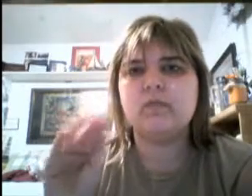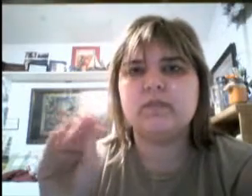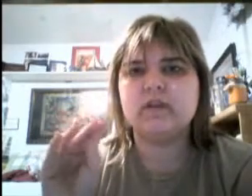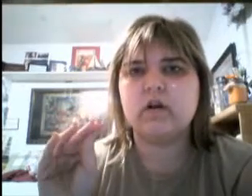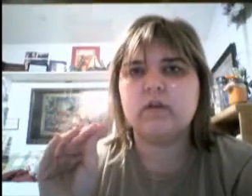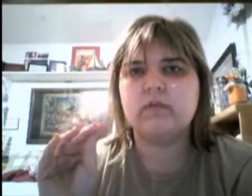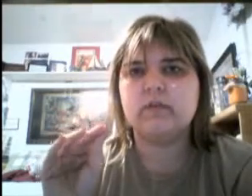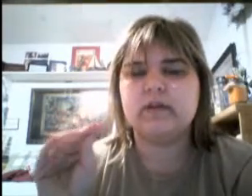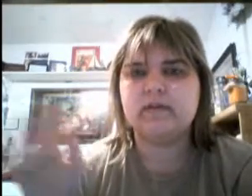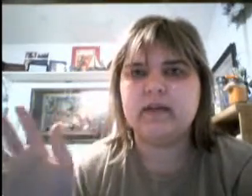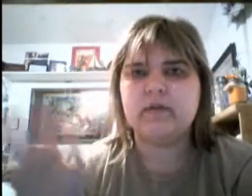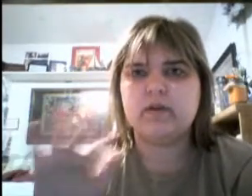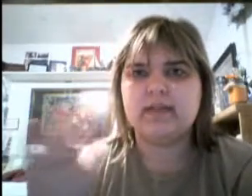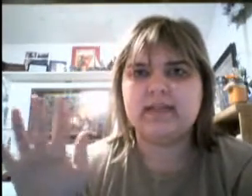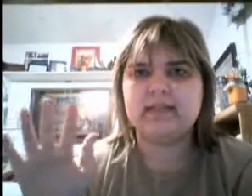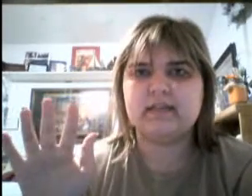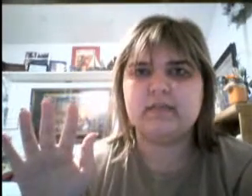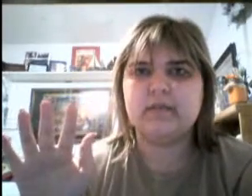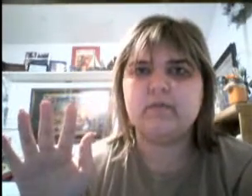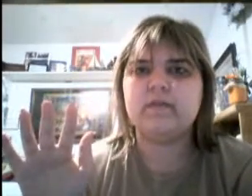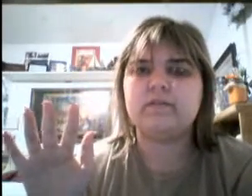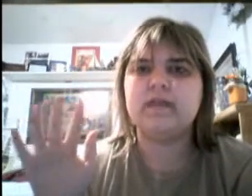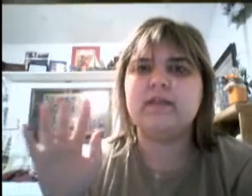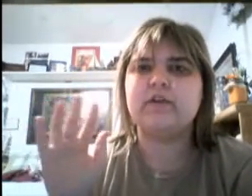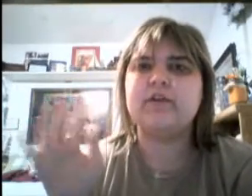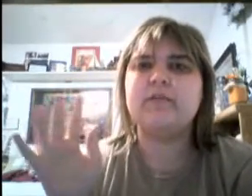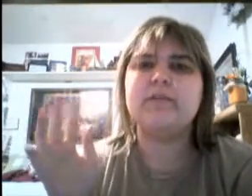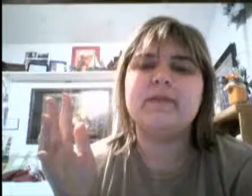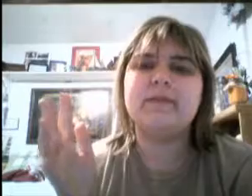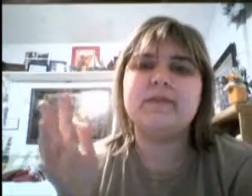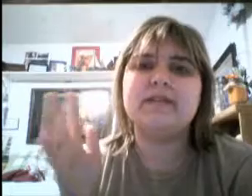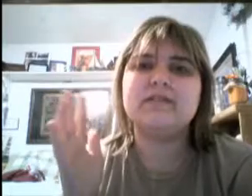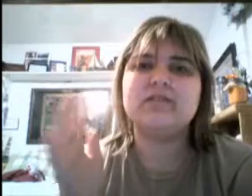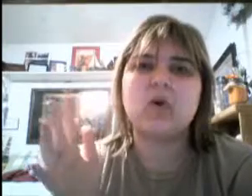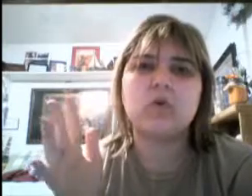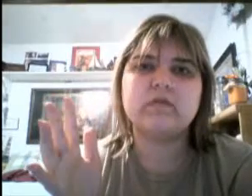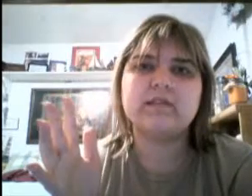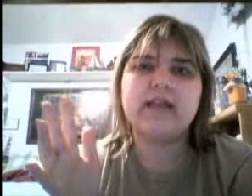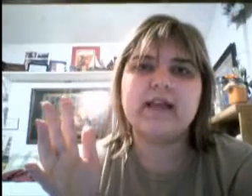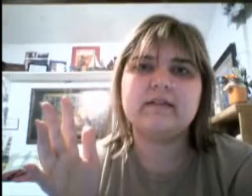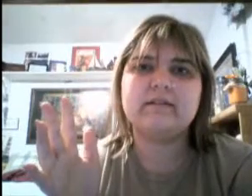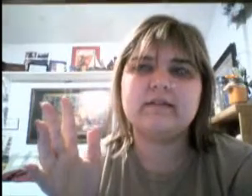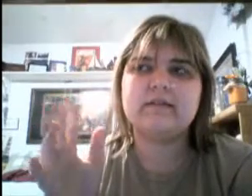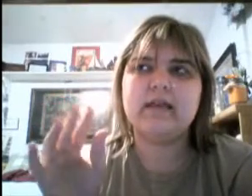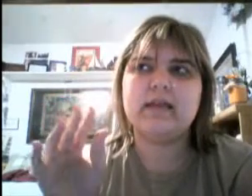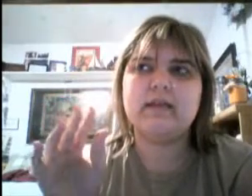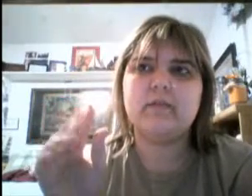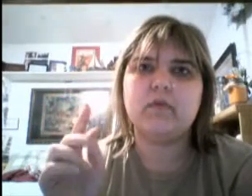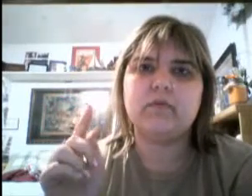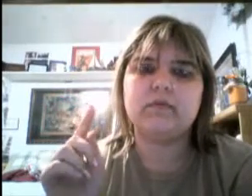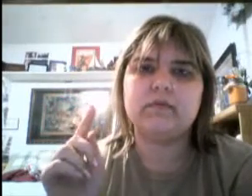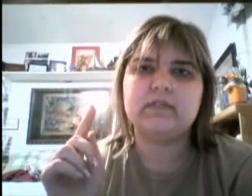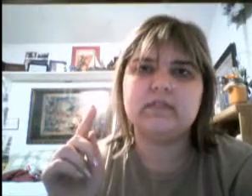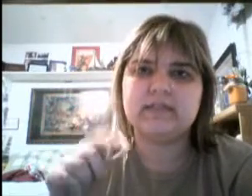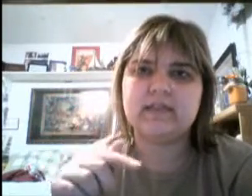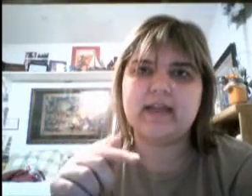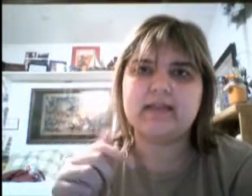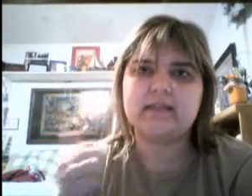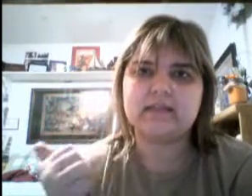movies are going to be or anything that's going to be in the movies. But they're going to be putting Star Wars lands in, um, both Disneyland and Disney